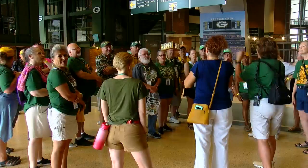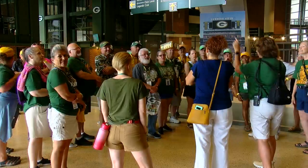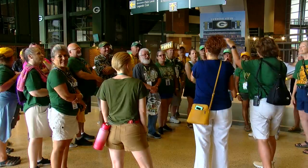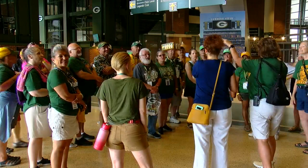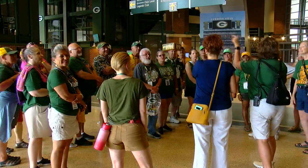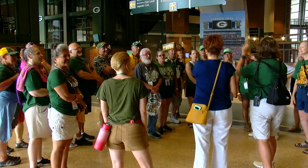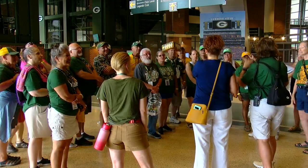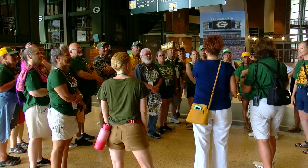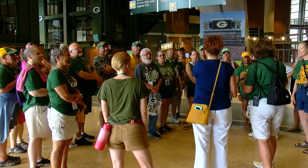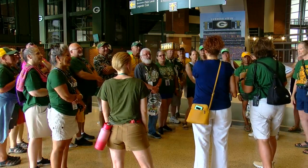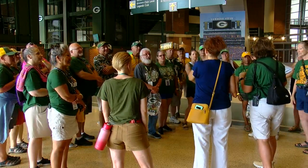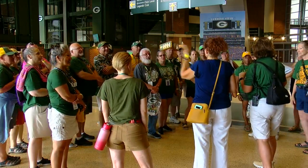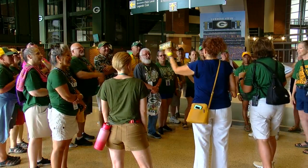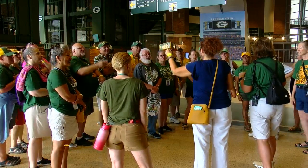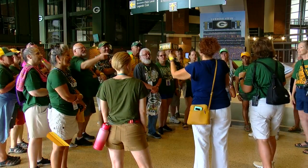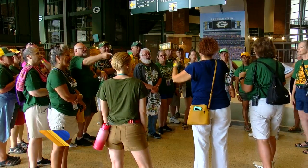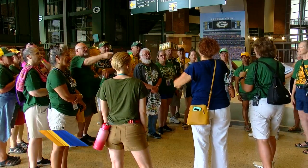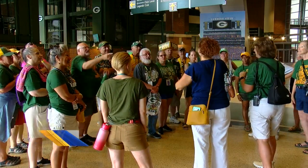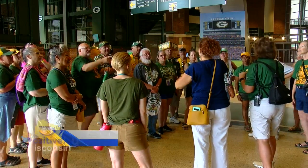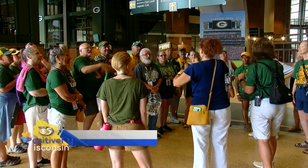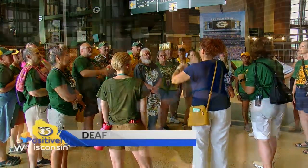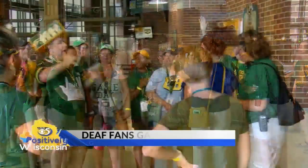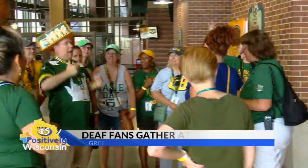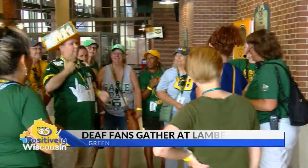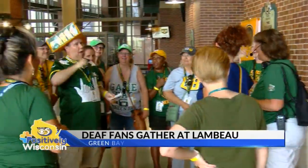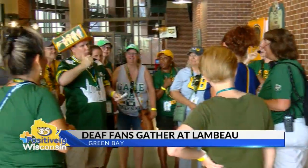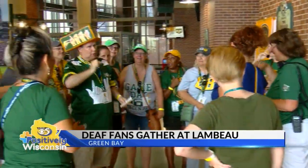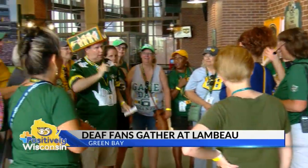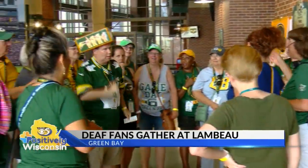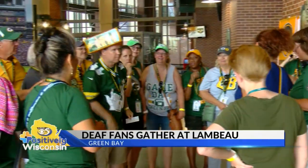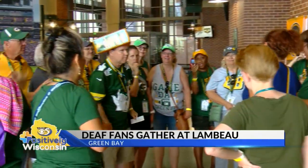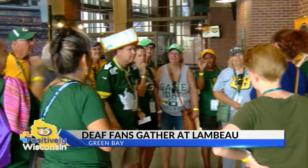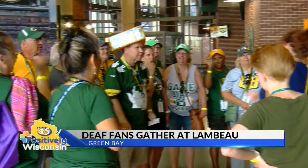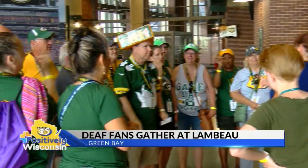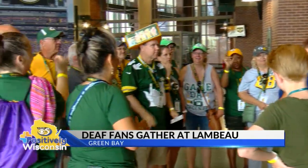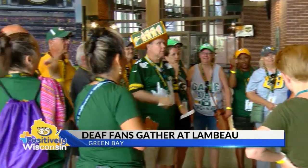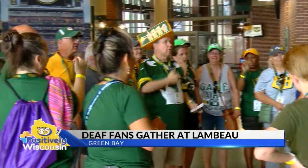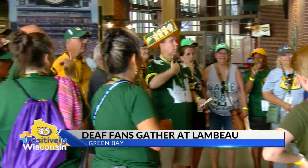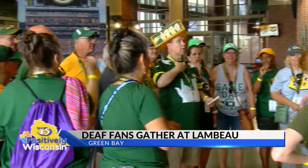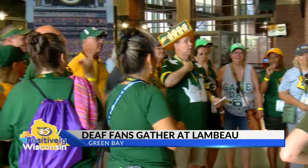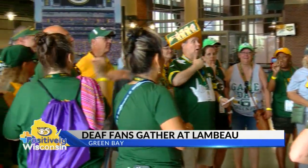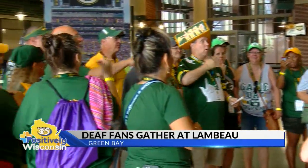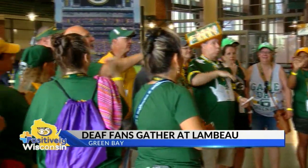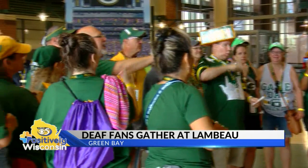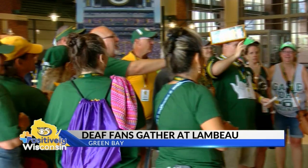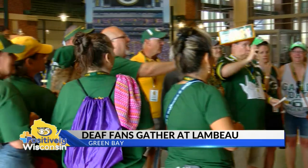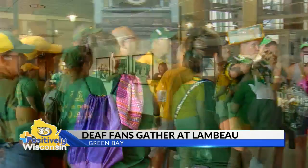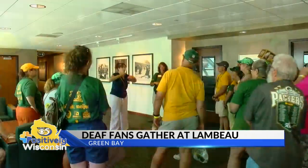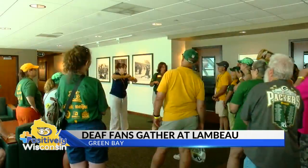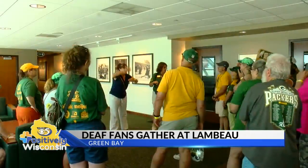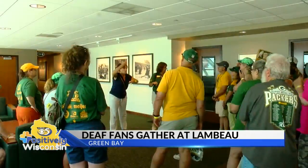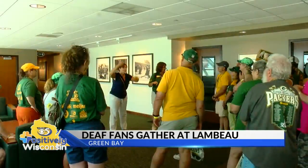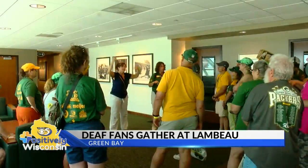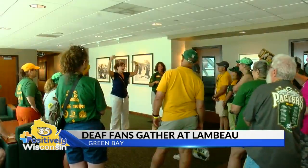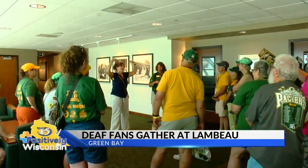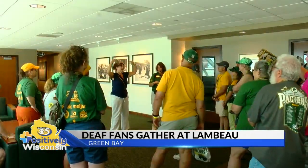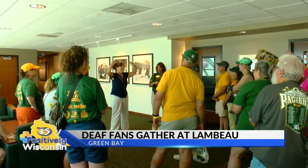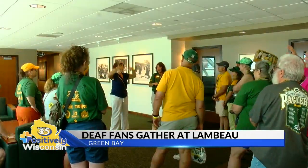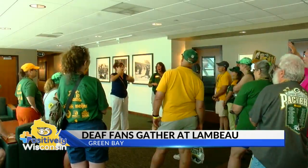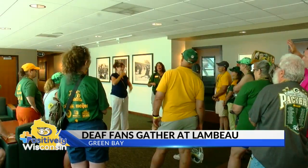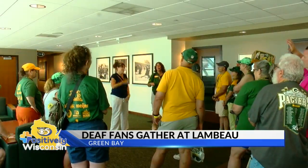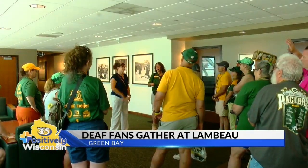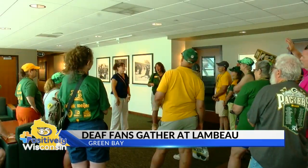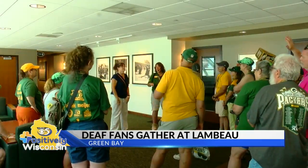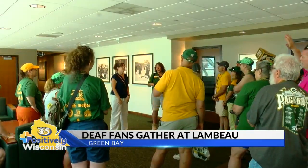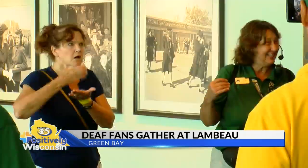kicked off in 2019 with only a handful of deaf Packers fans who wanted to do something special together. Now the event has